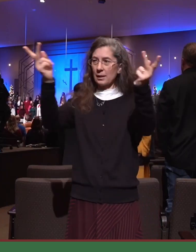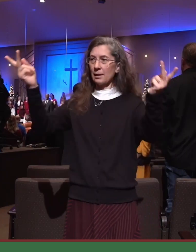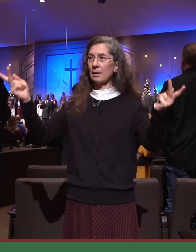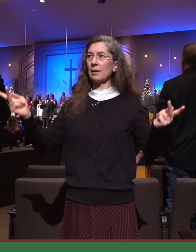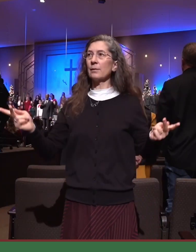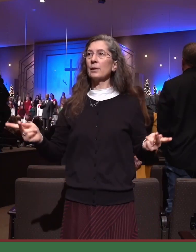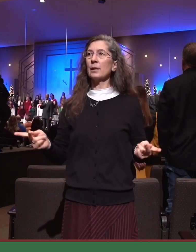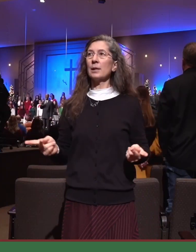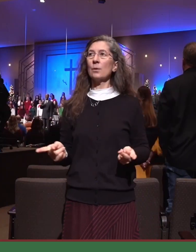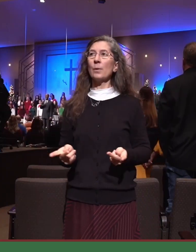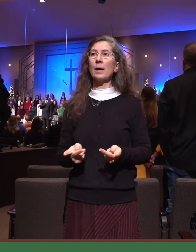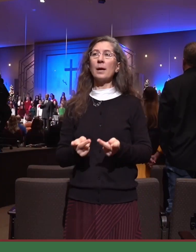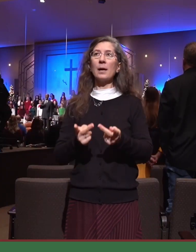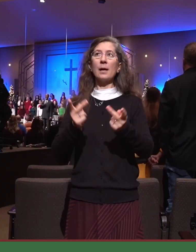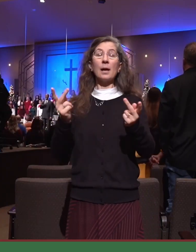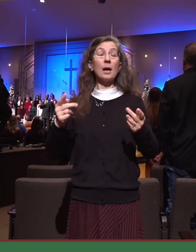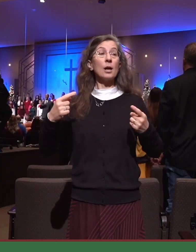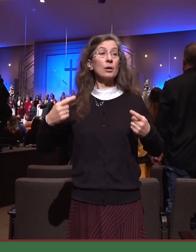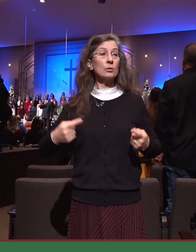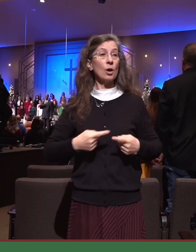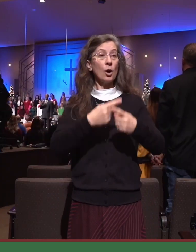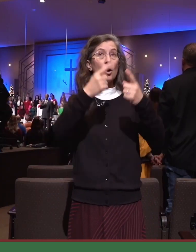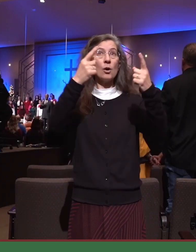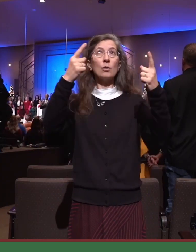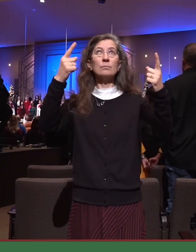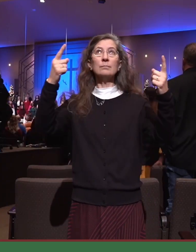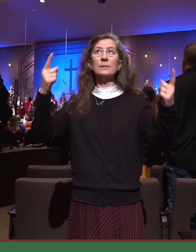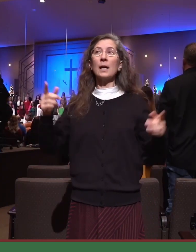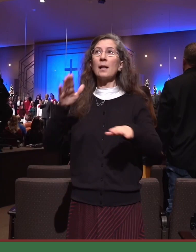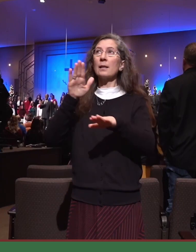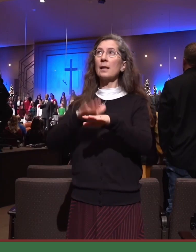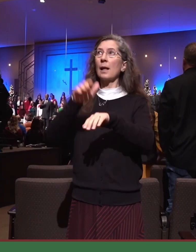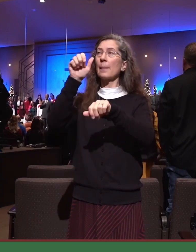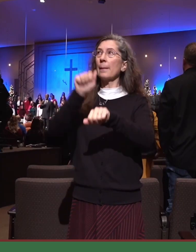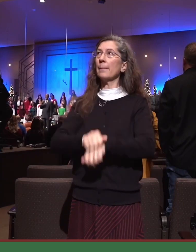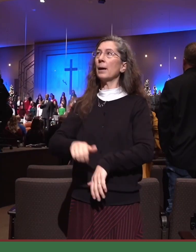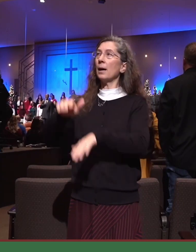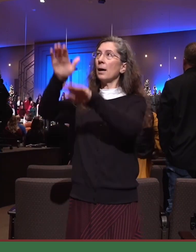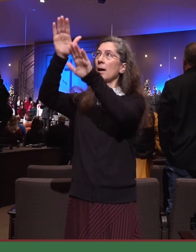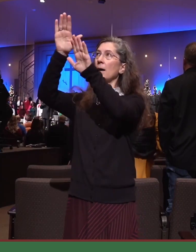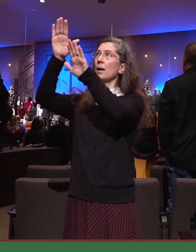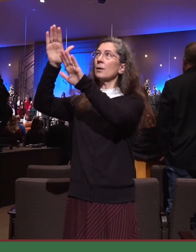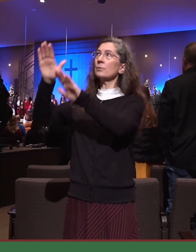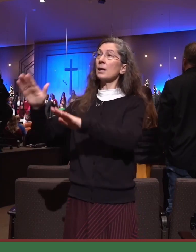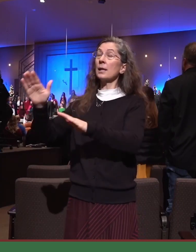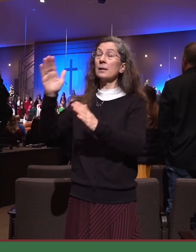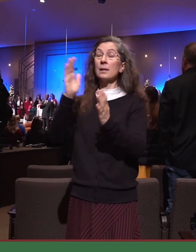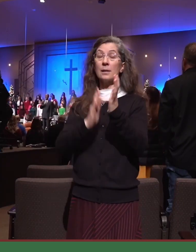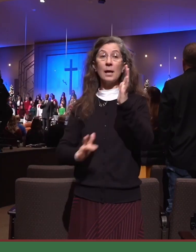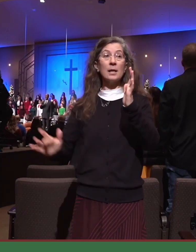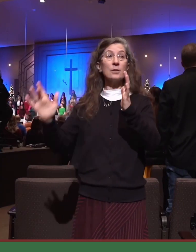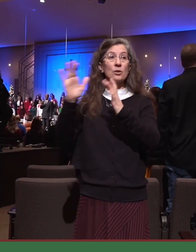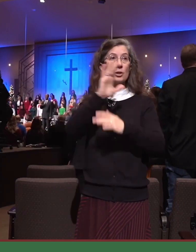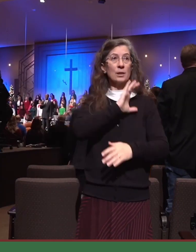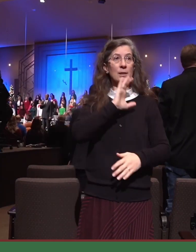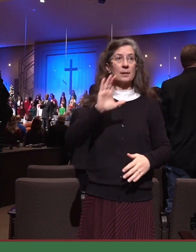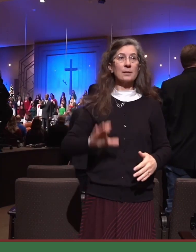everywhere. Go, tell it on the mountain, that Jesus